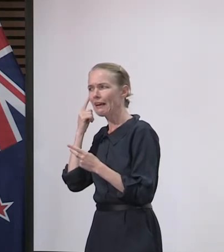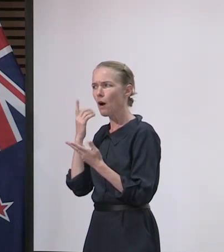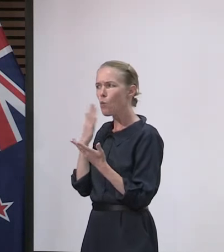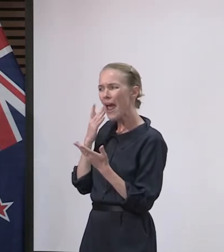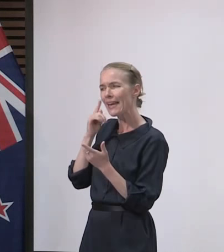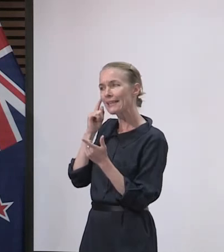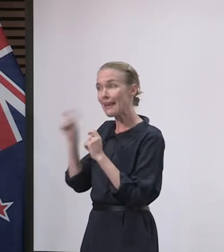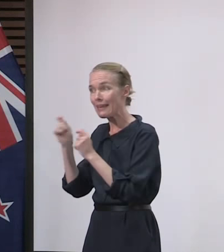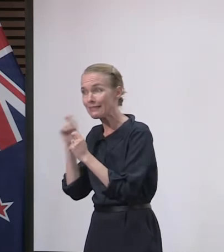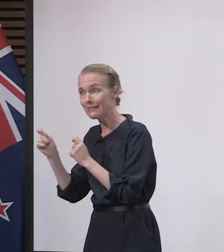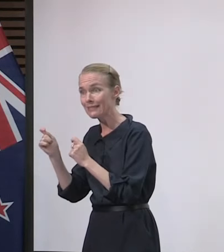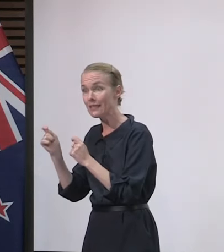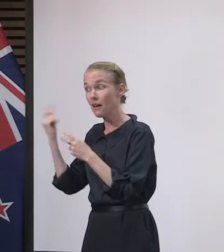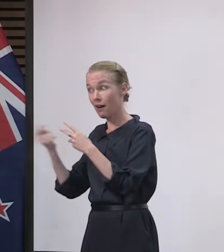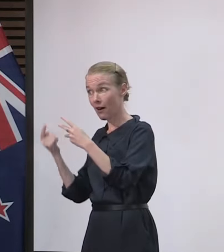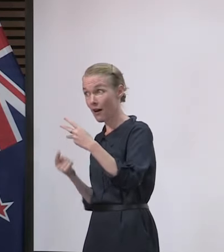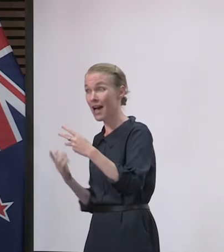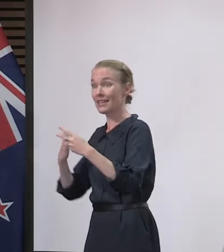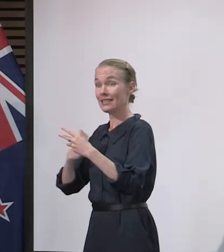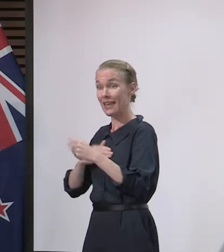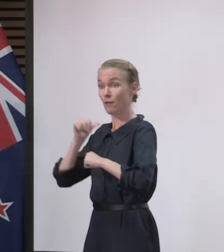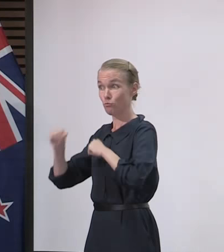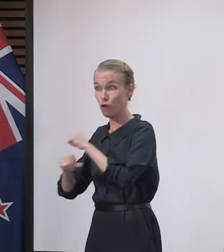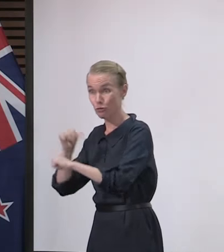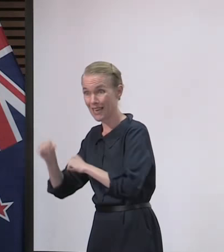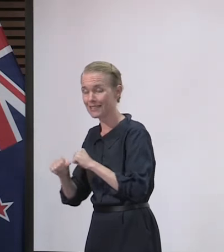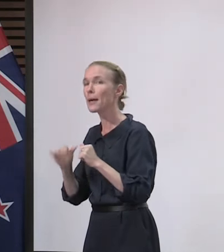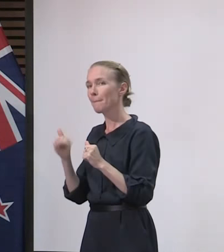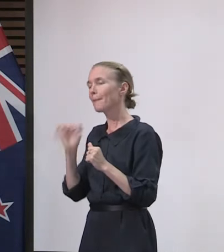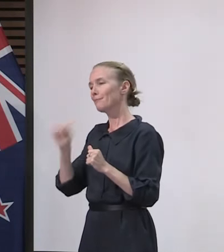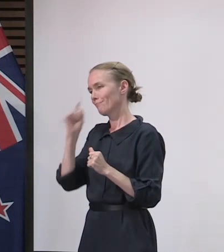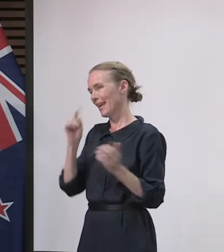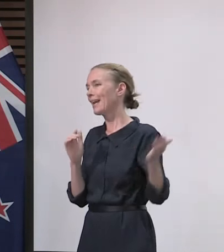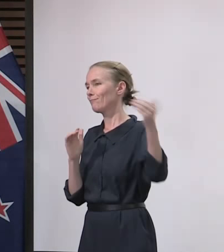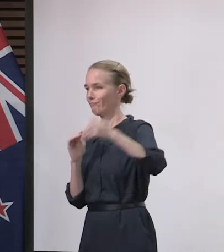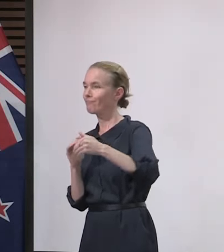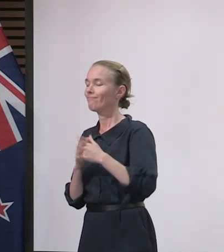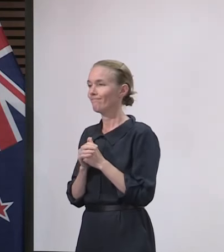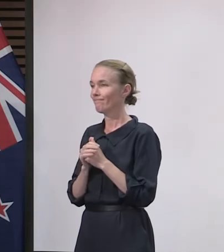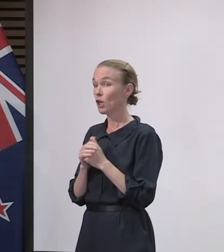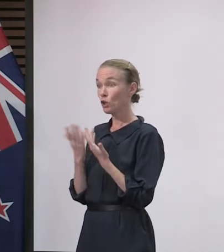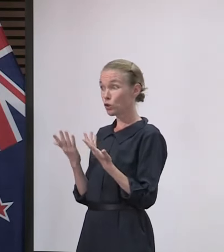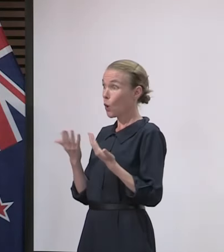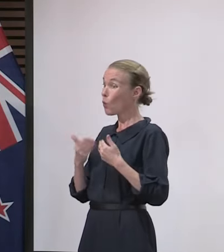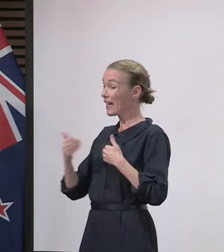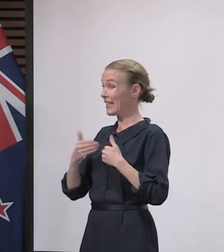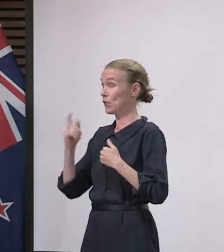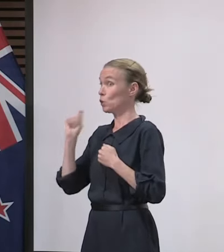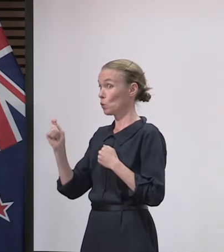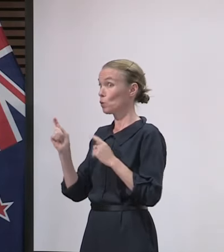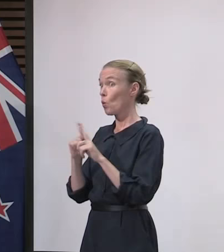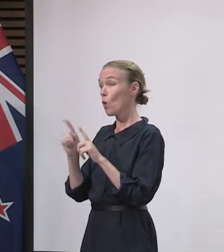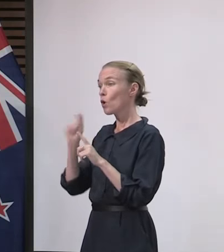we will be moving to testing everybody before they leave, even after the 14 days